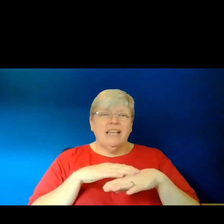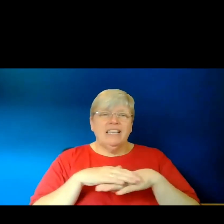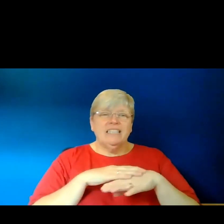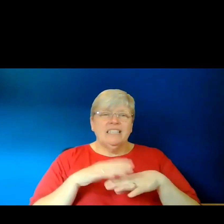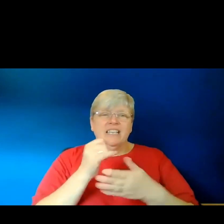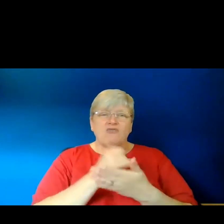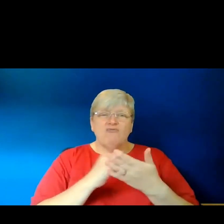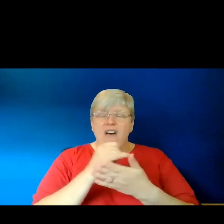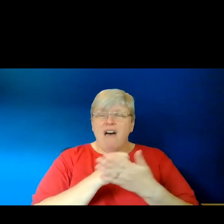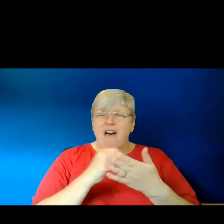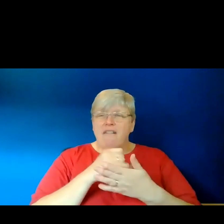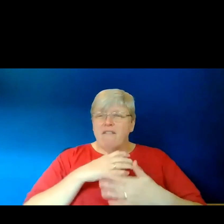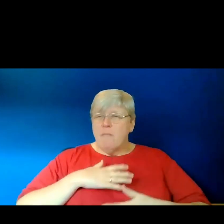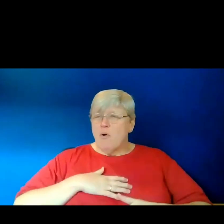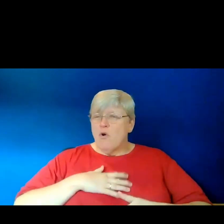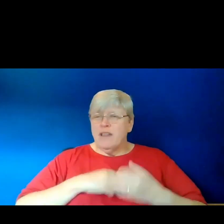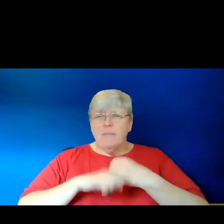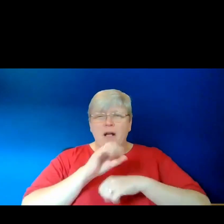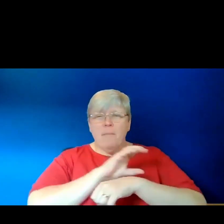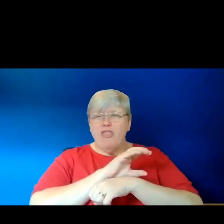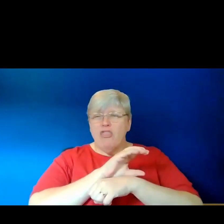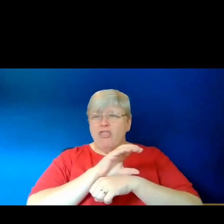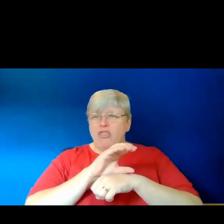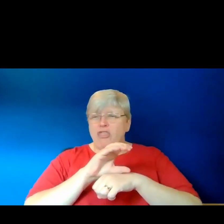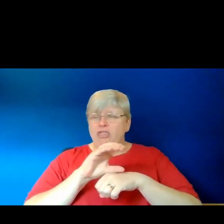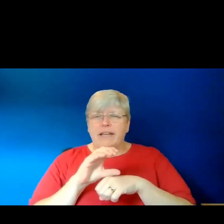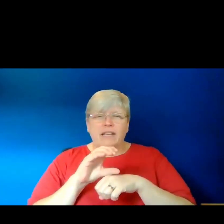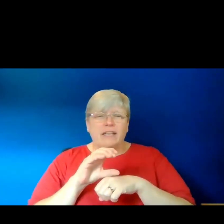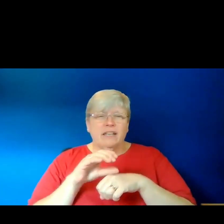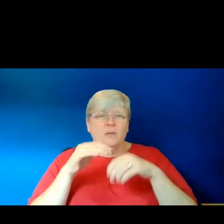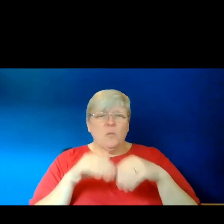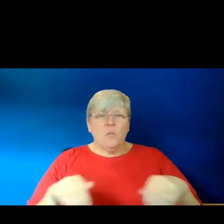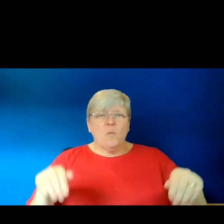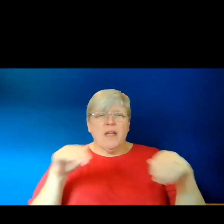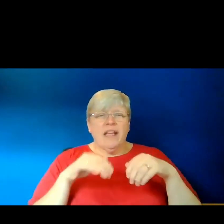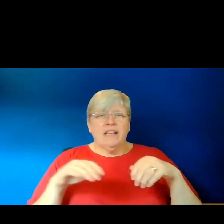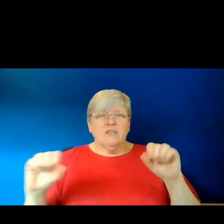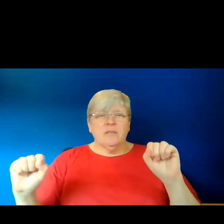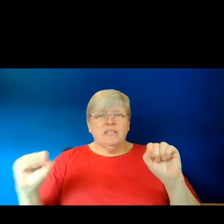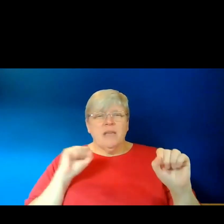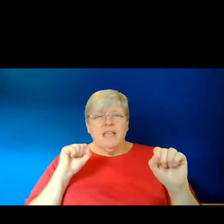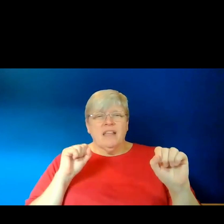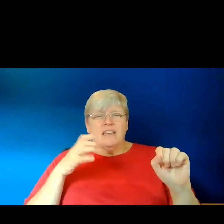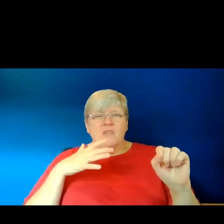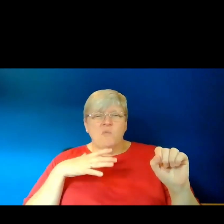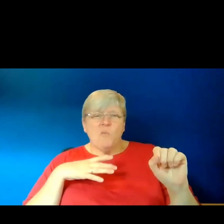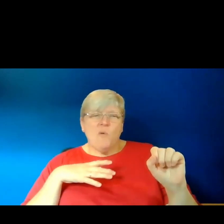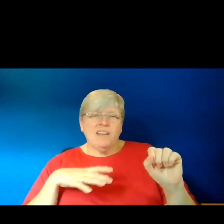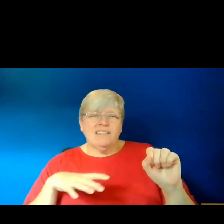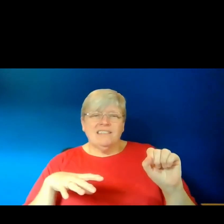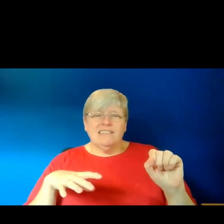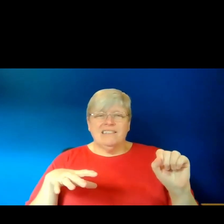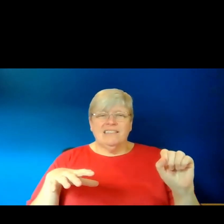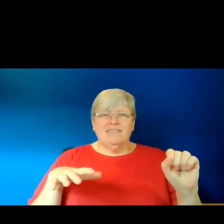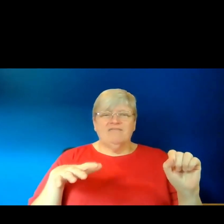the pulp of my body so thick, I wait to be speared and wanted, if